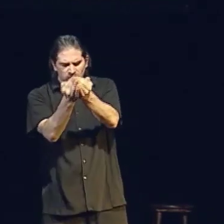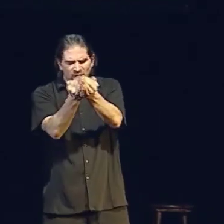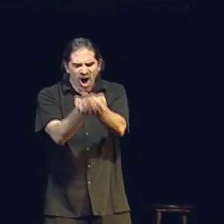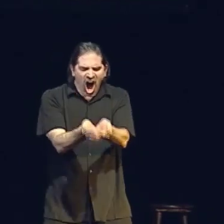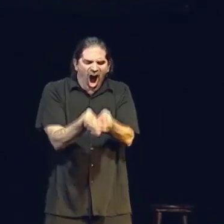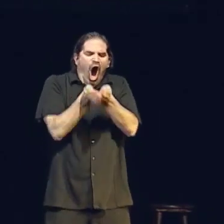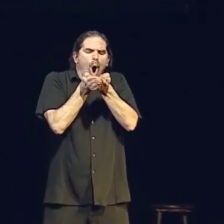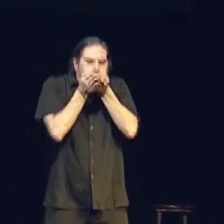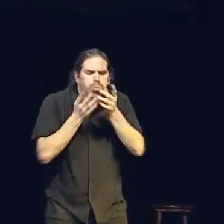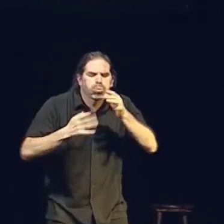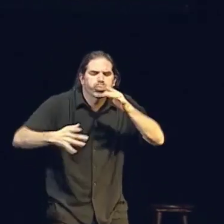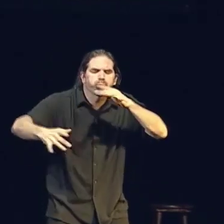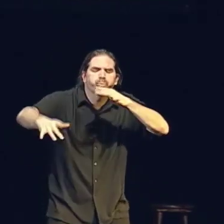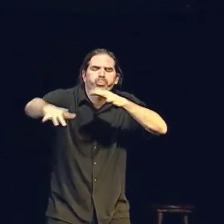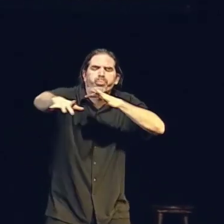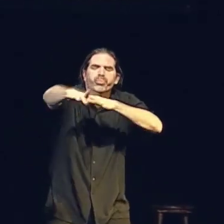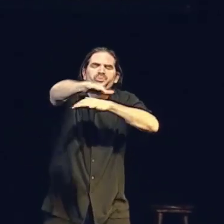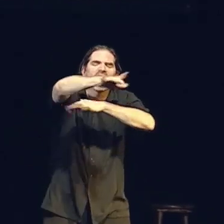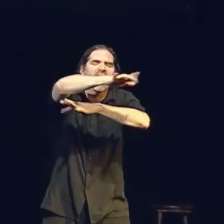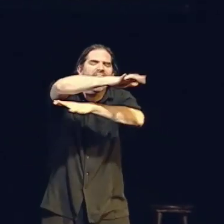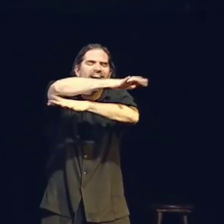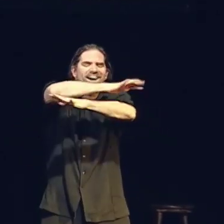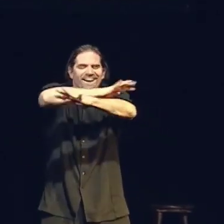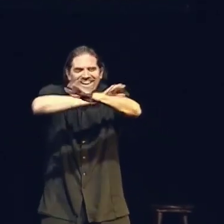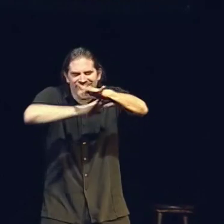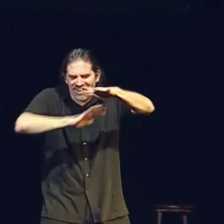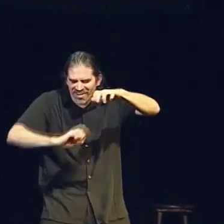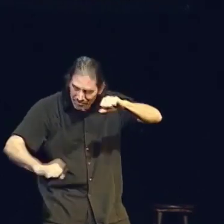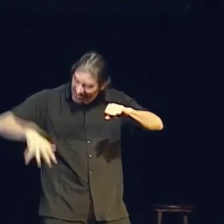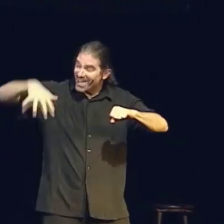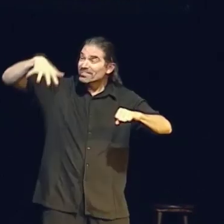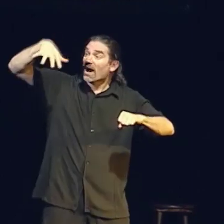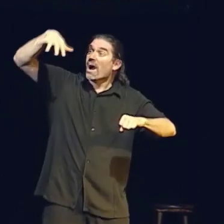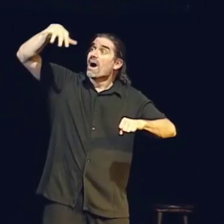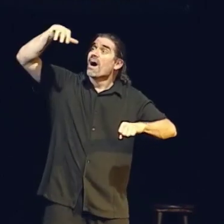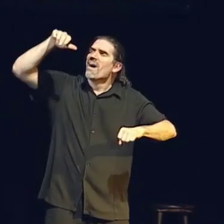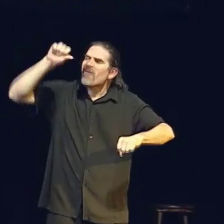dust on the waves.